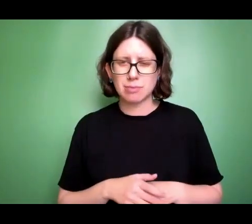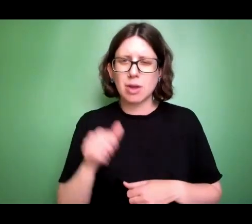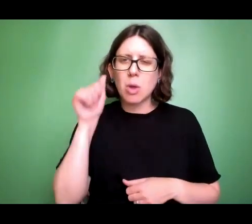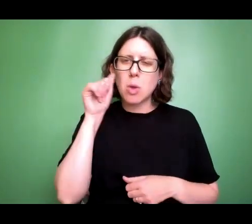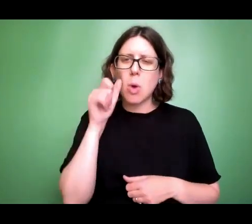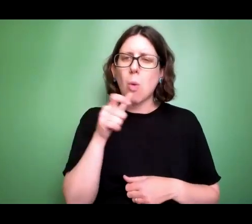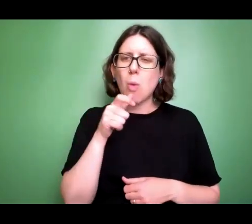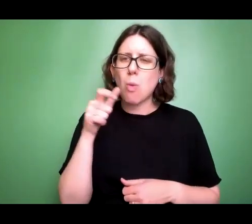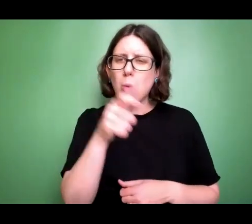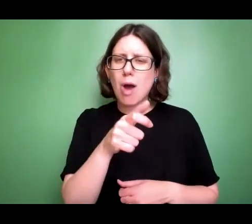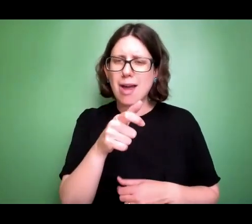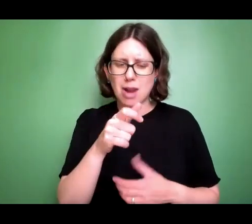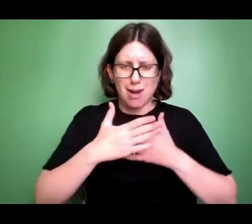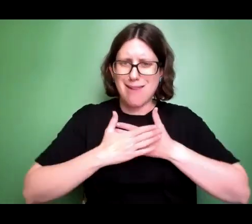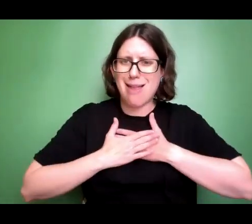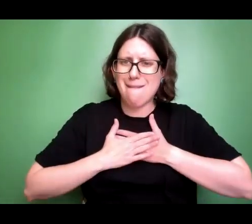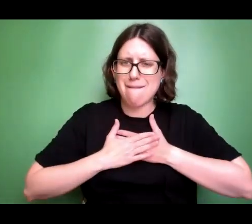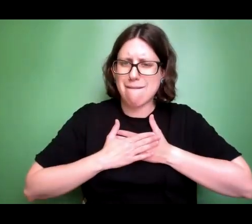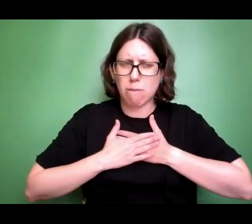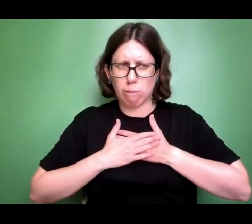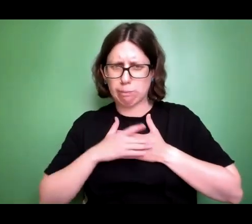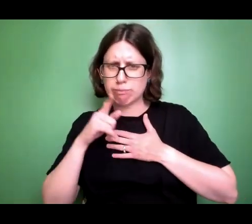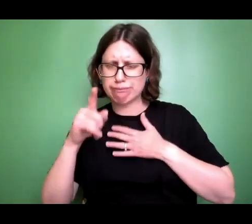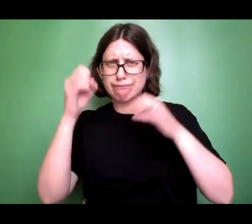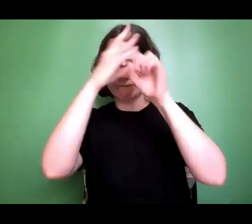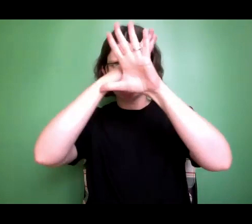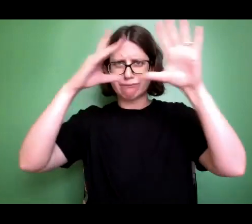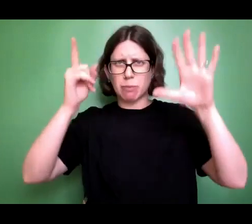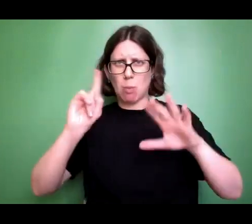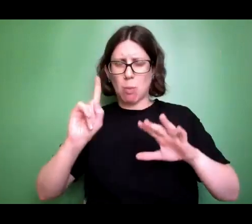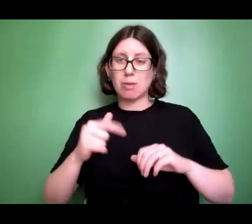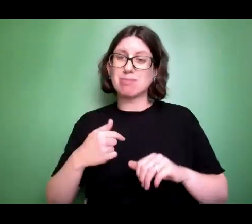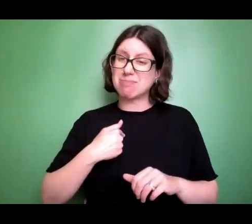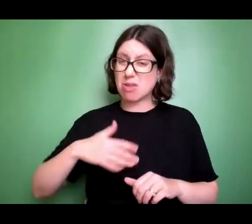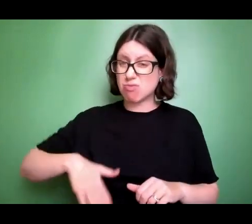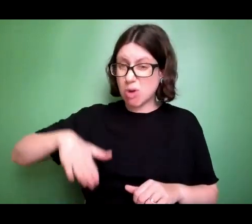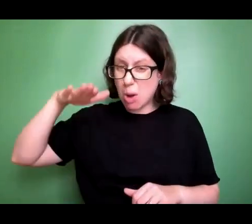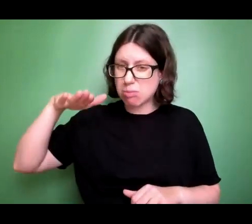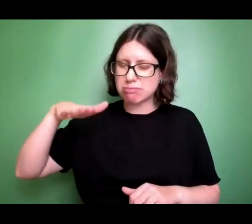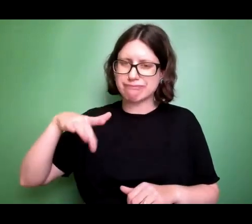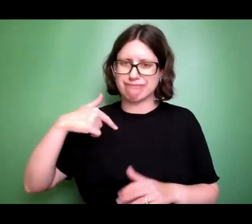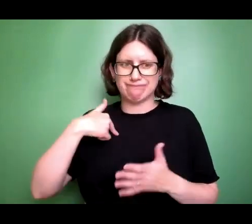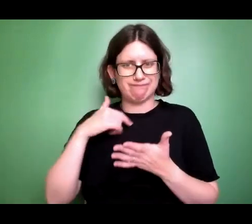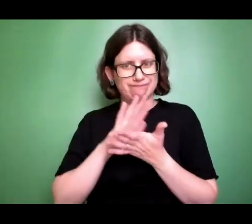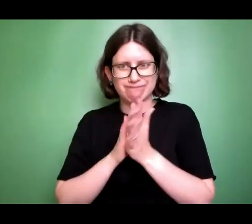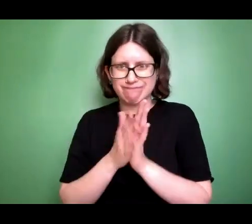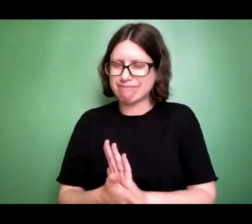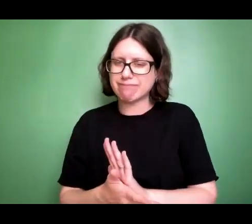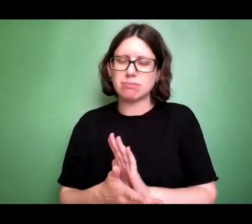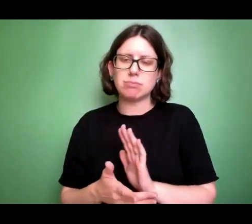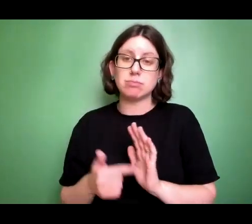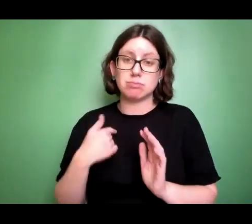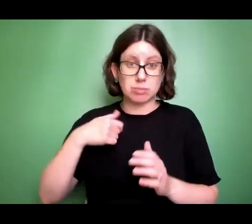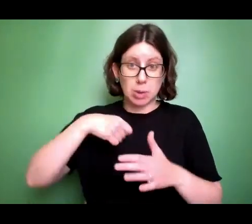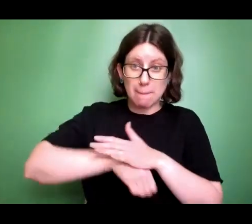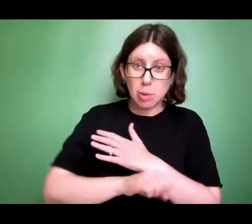I've always had a damaged view of love. I was born in a prison in Miami. I was brought to London when I was three because